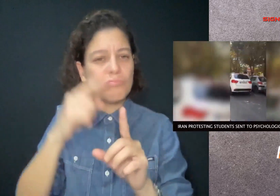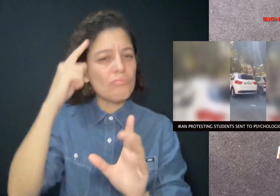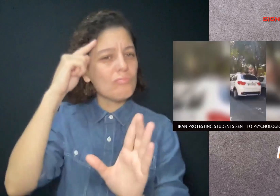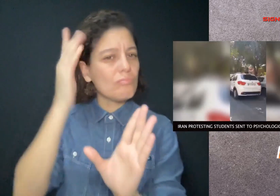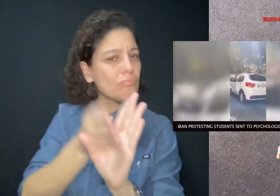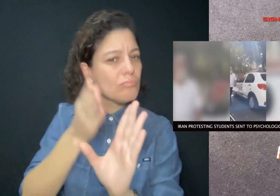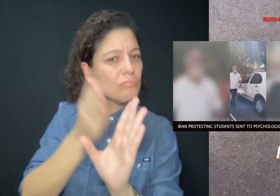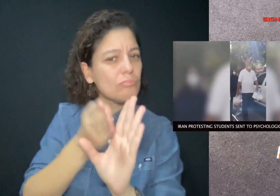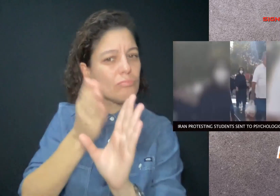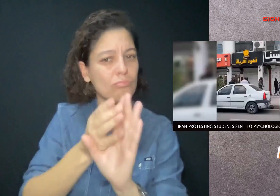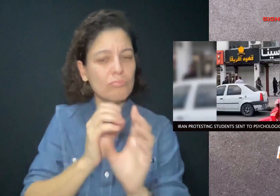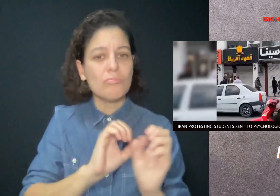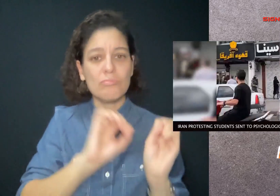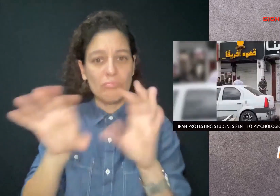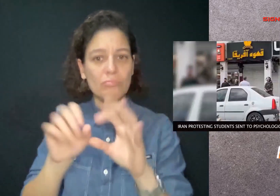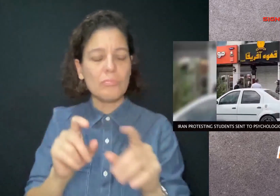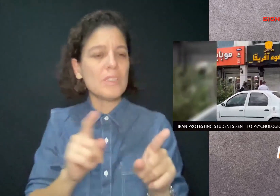to psychological institutions.